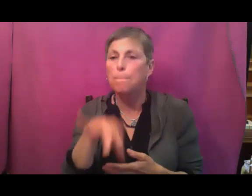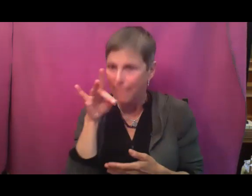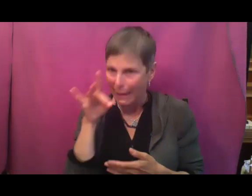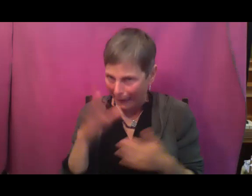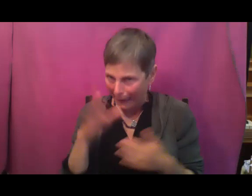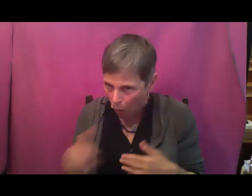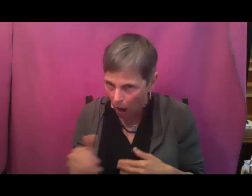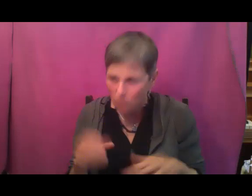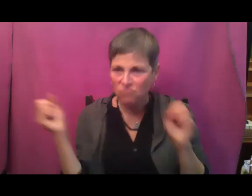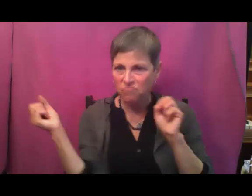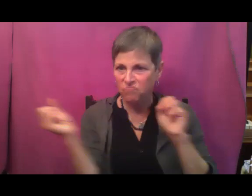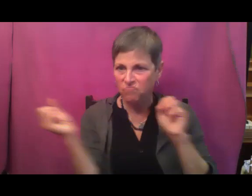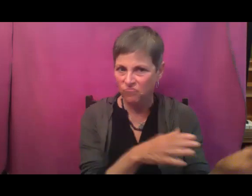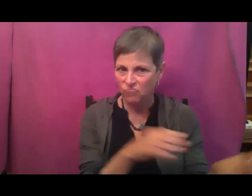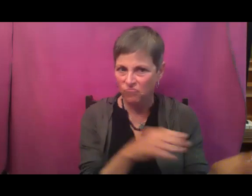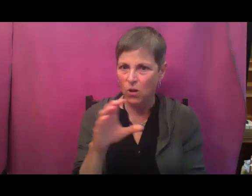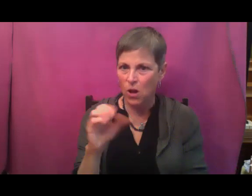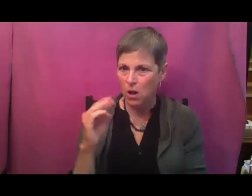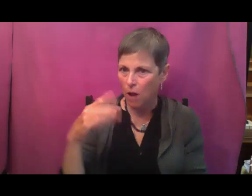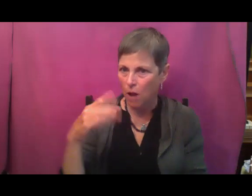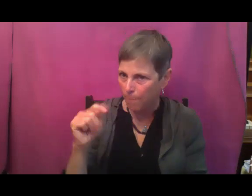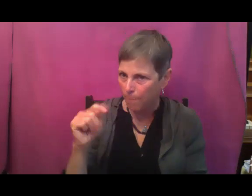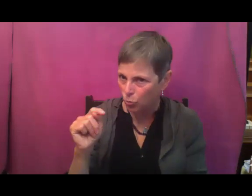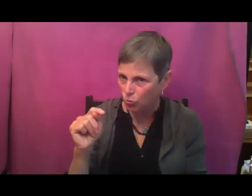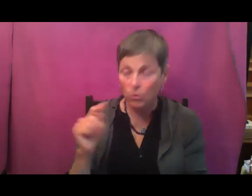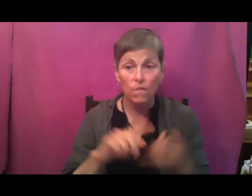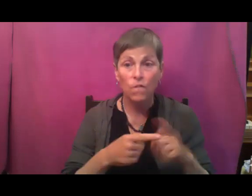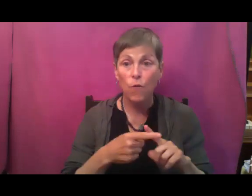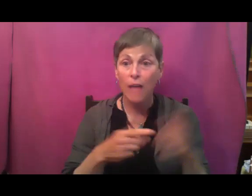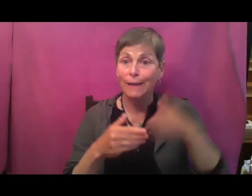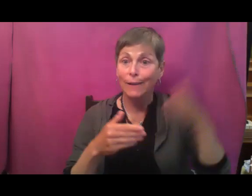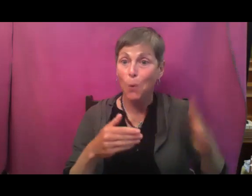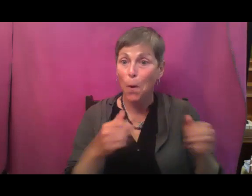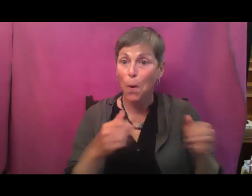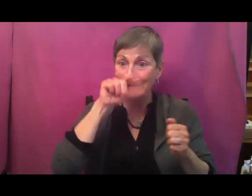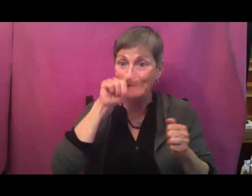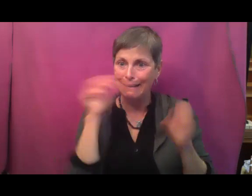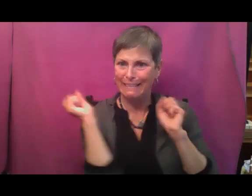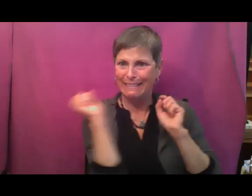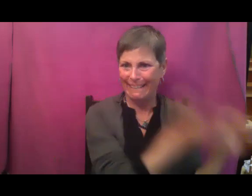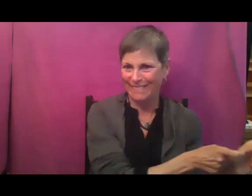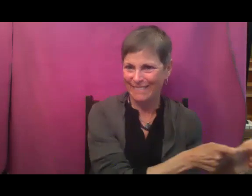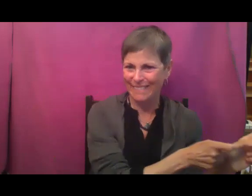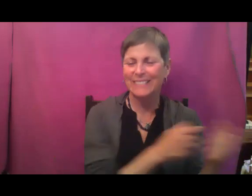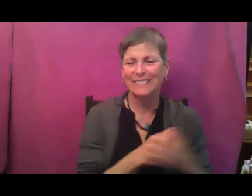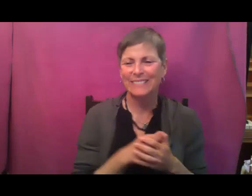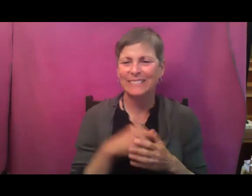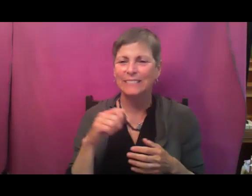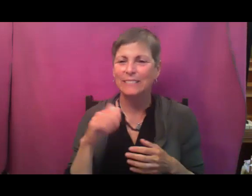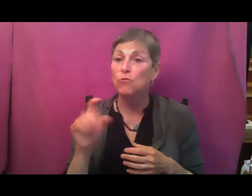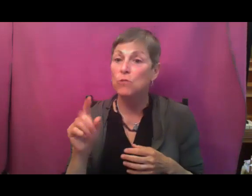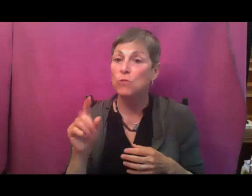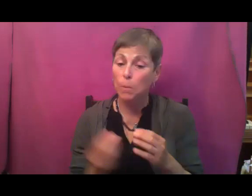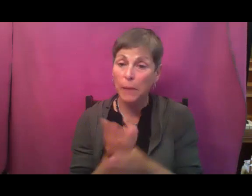compost, throw it to your friends' chickens because they're going to eat it. They're going to love it. And your cucumber plant is going to want to